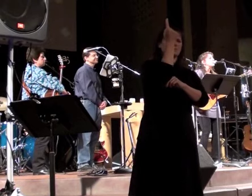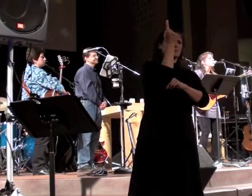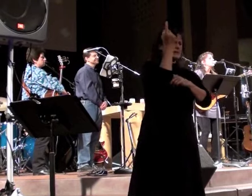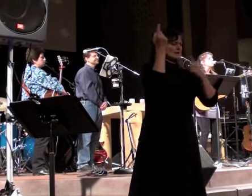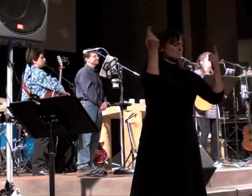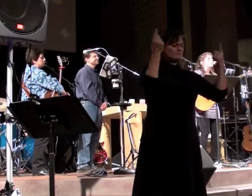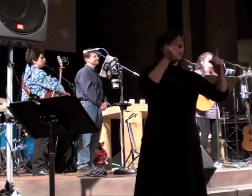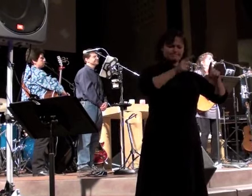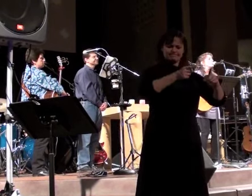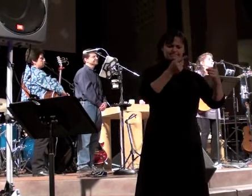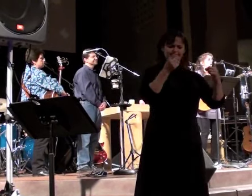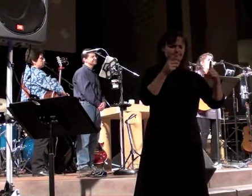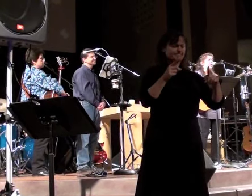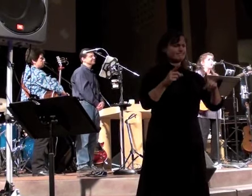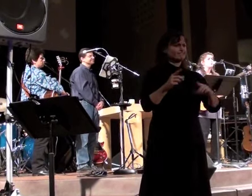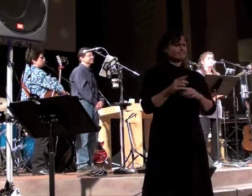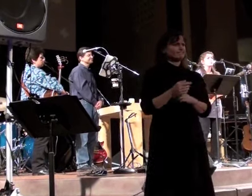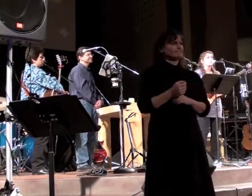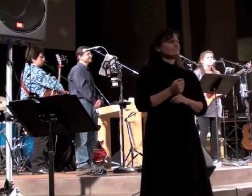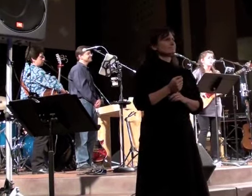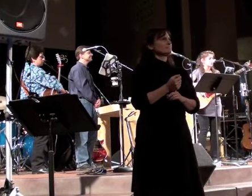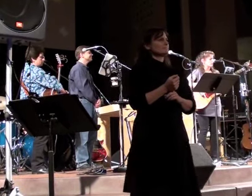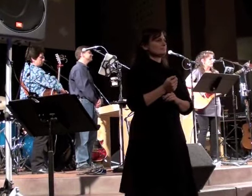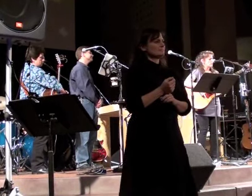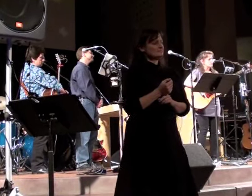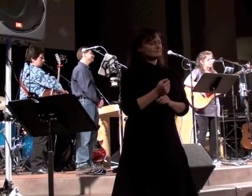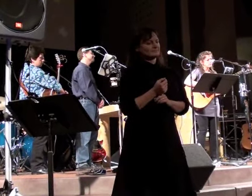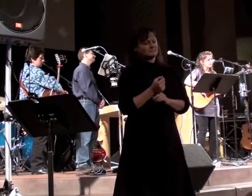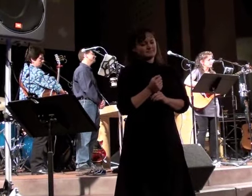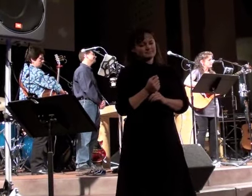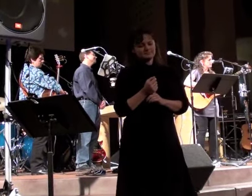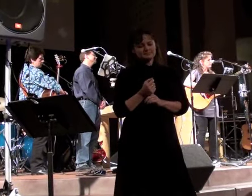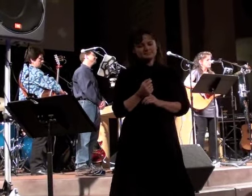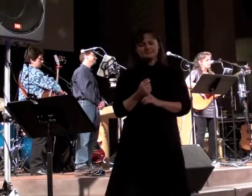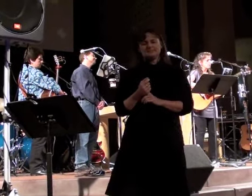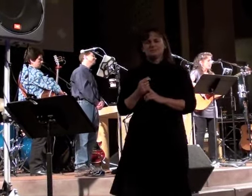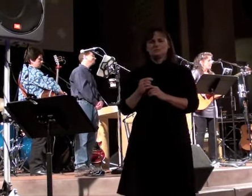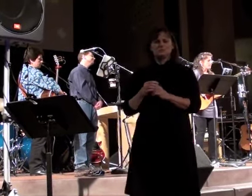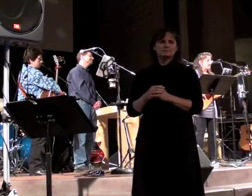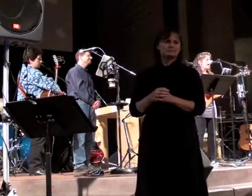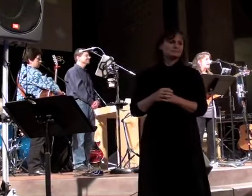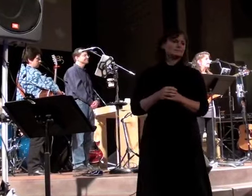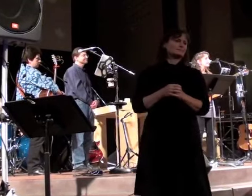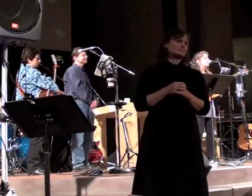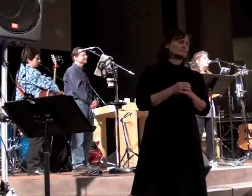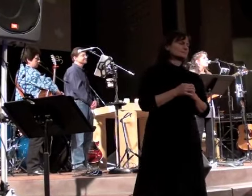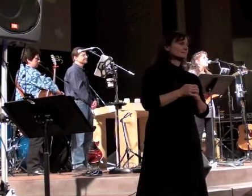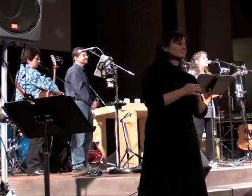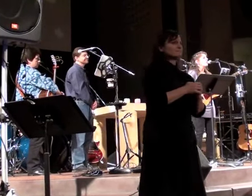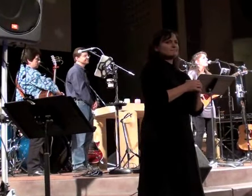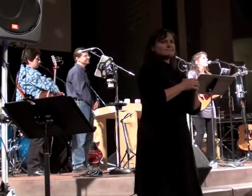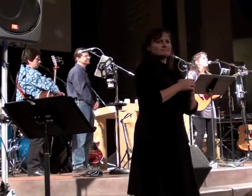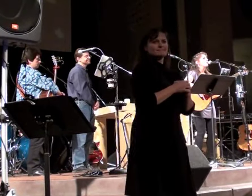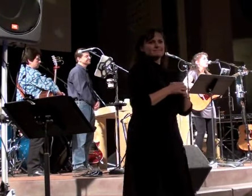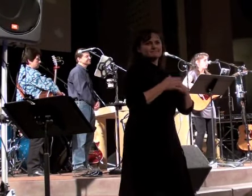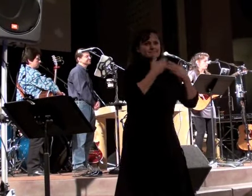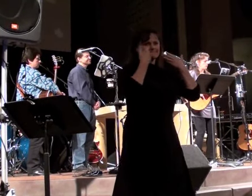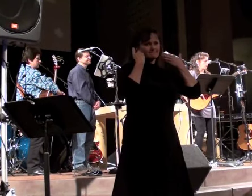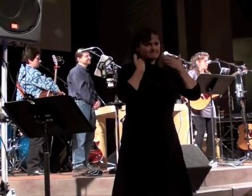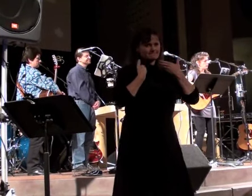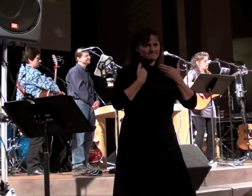don't know clouds at all.